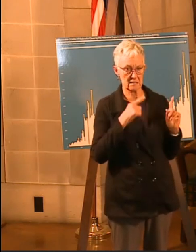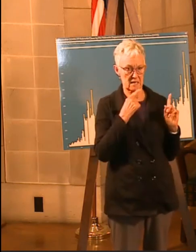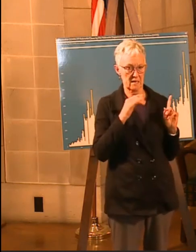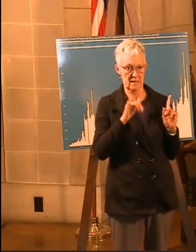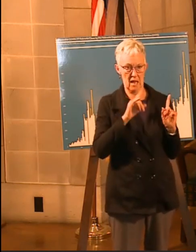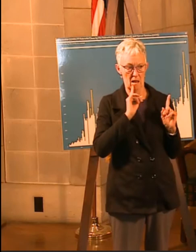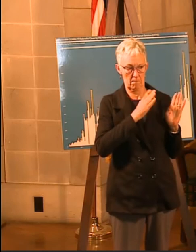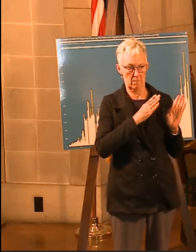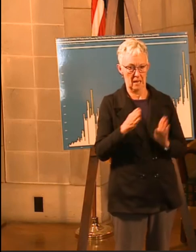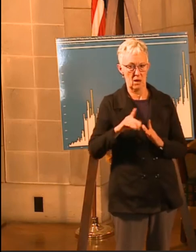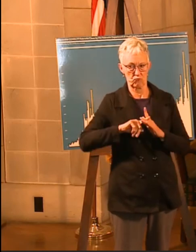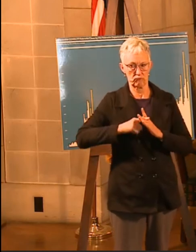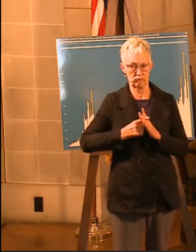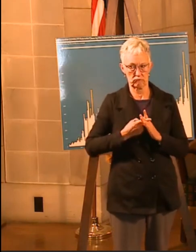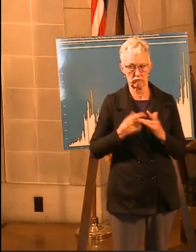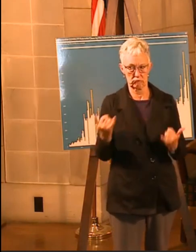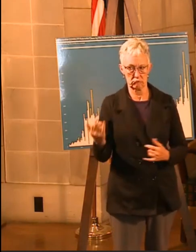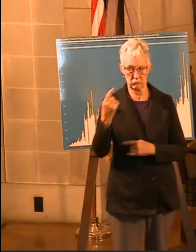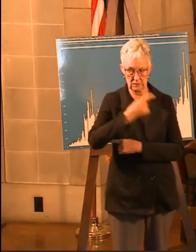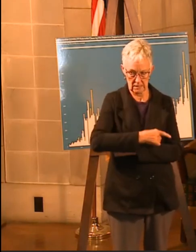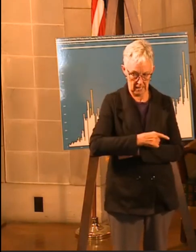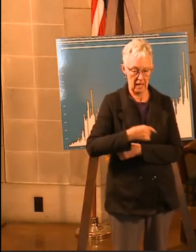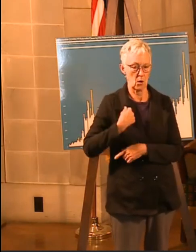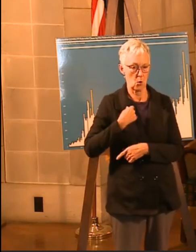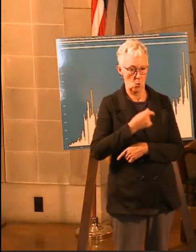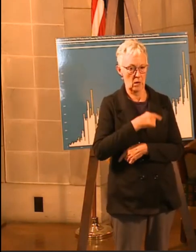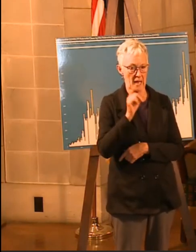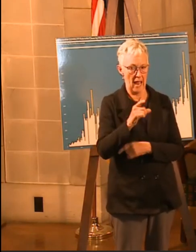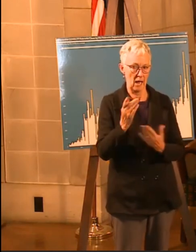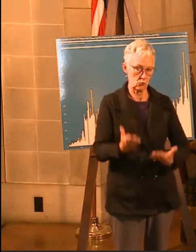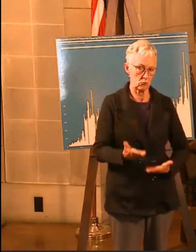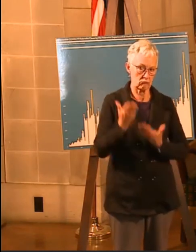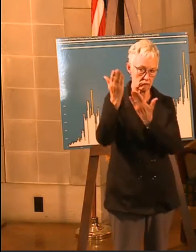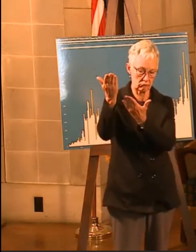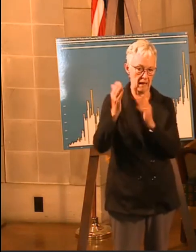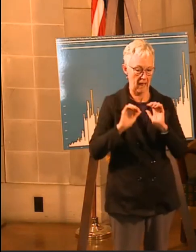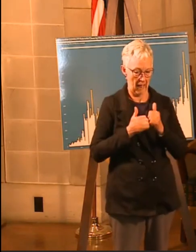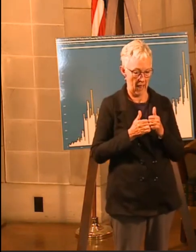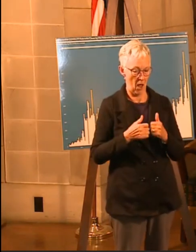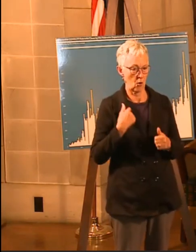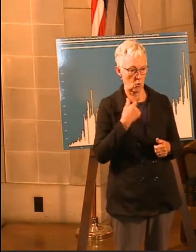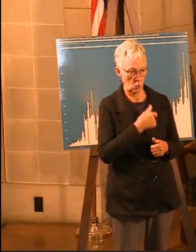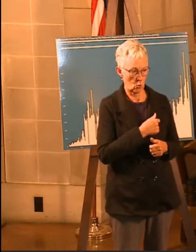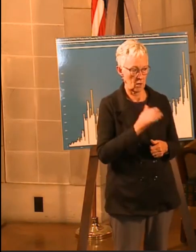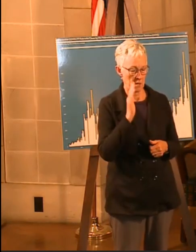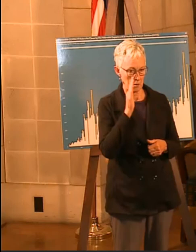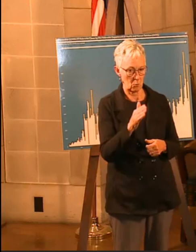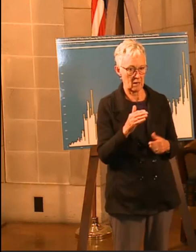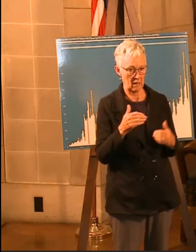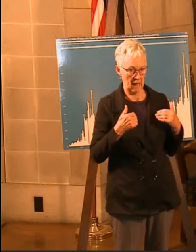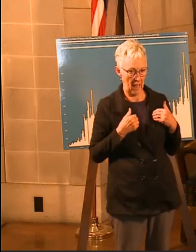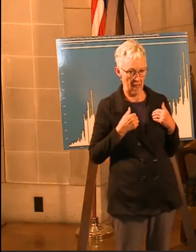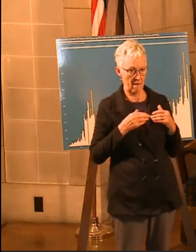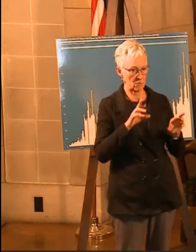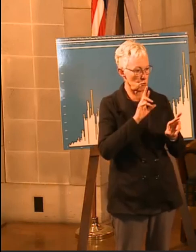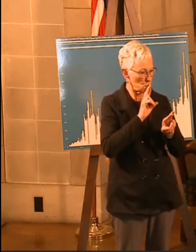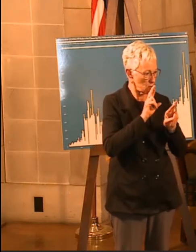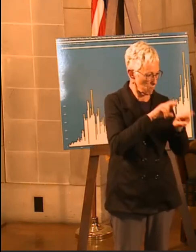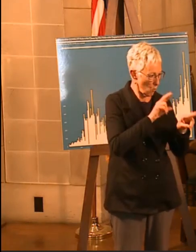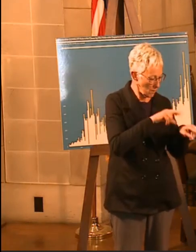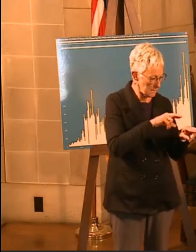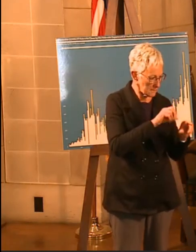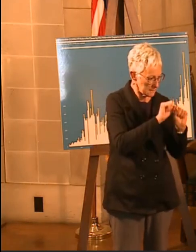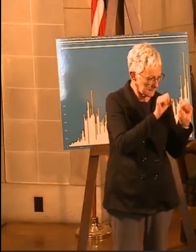basically we had to say how we were going to get the reporting system done for the